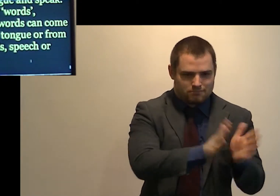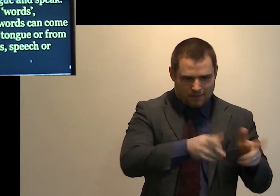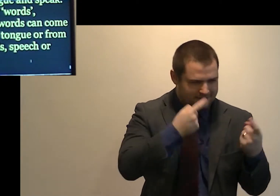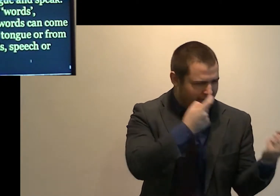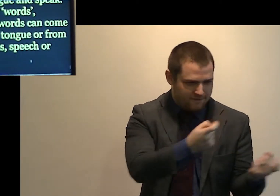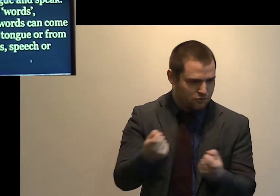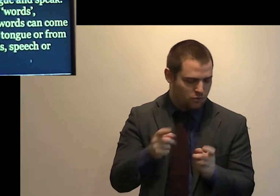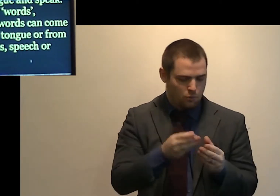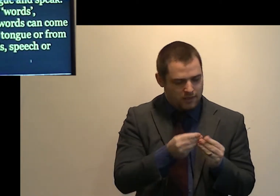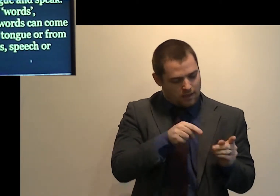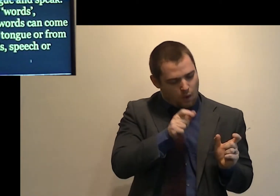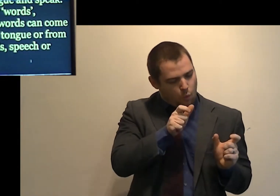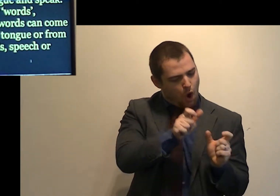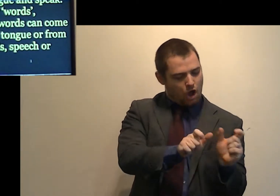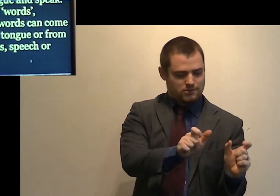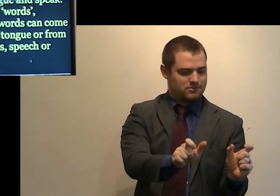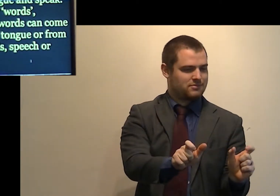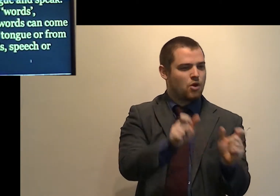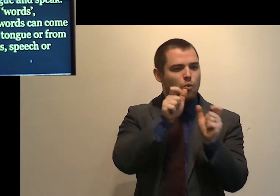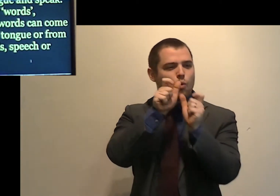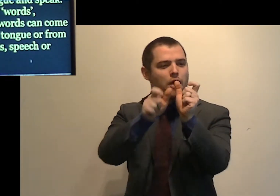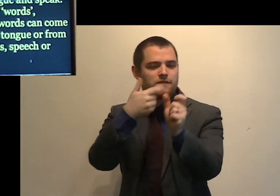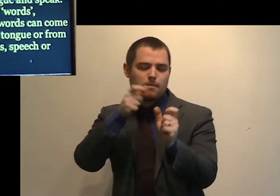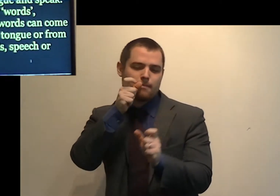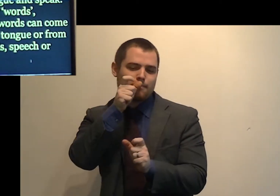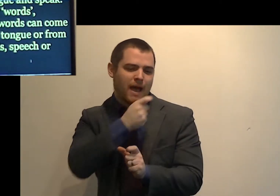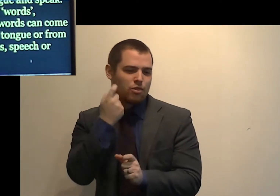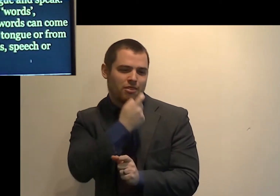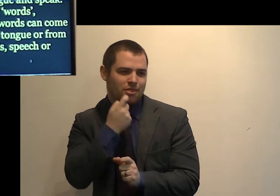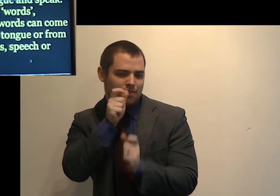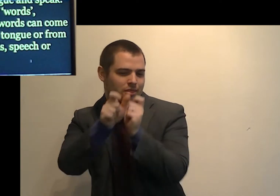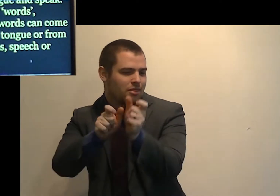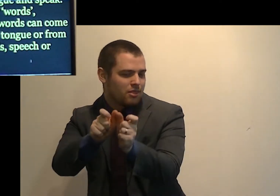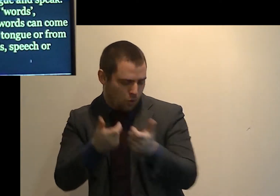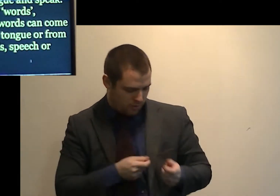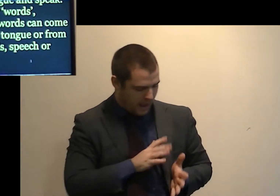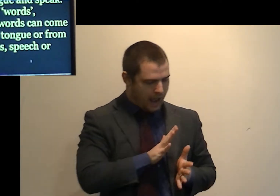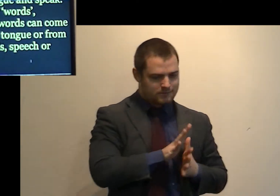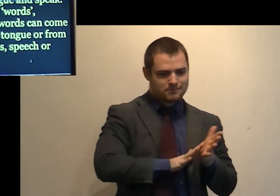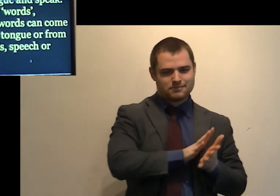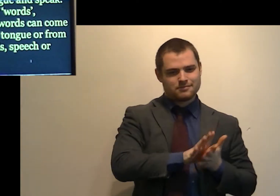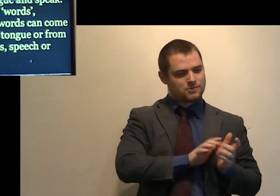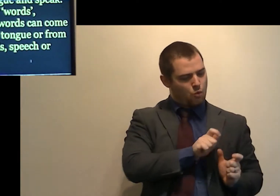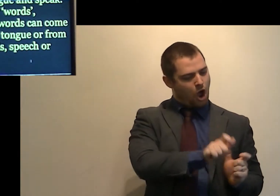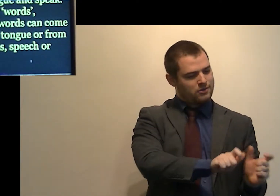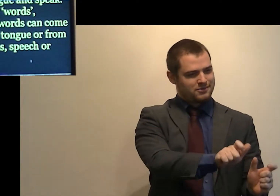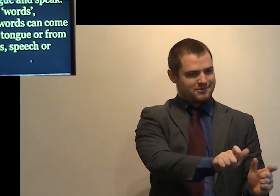words can come from my tongue or from my hands, speech or